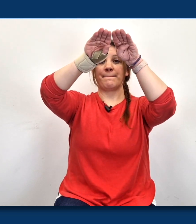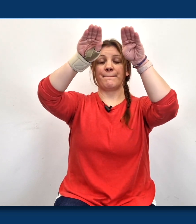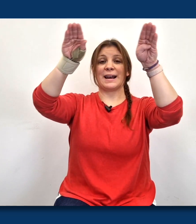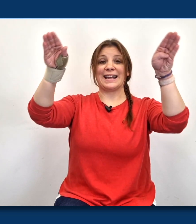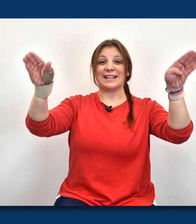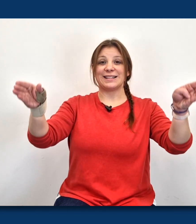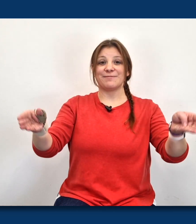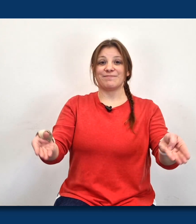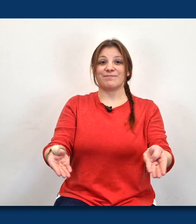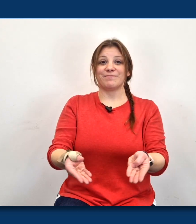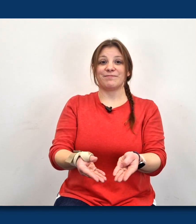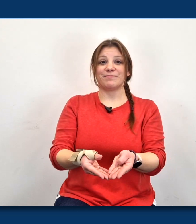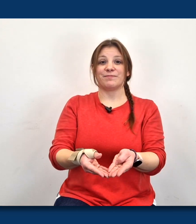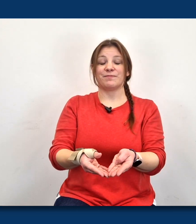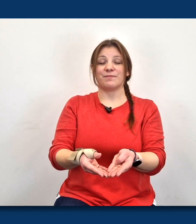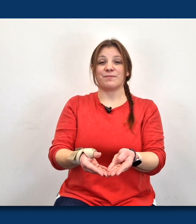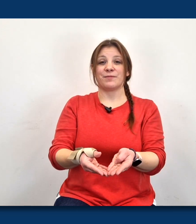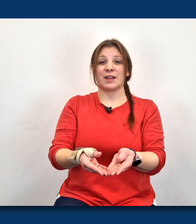Planet.